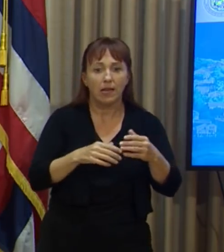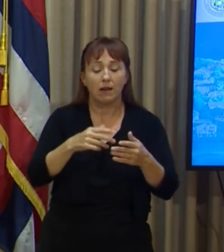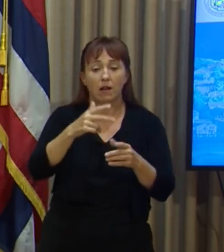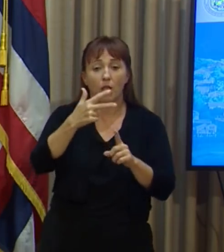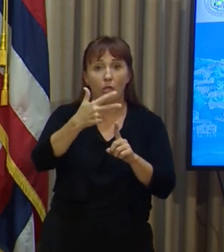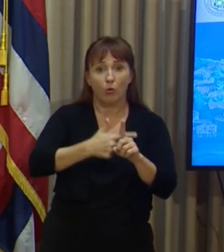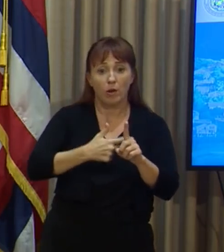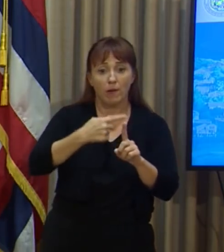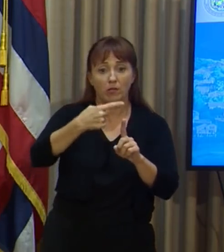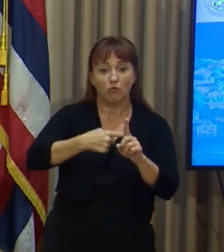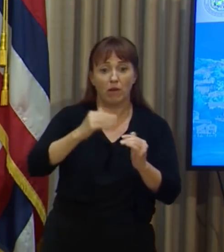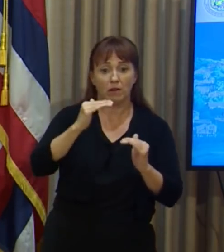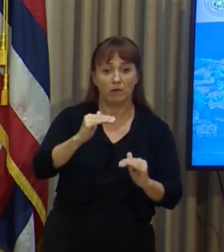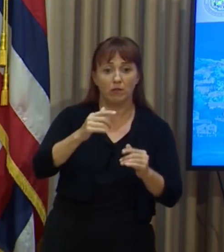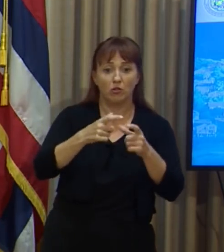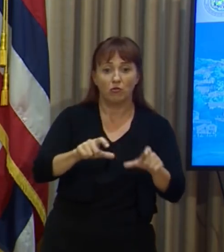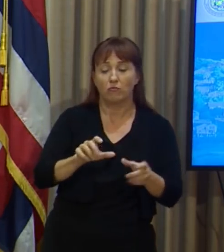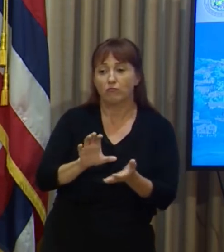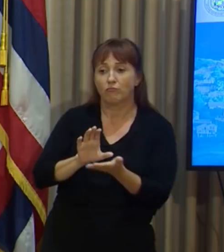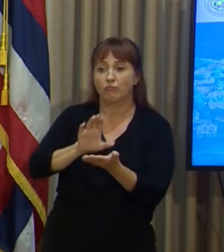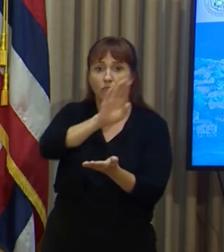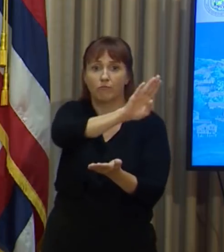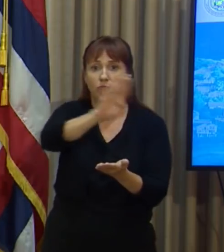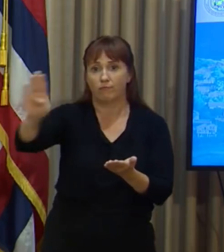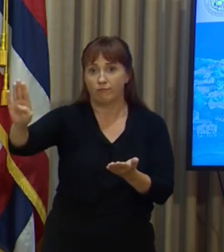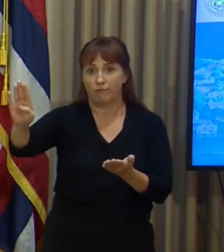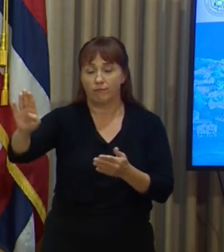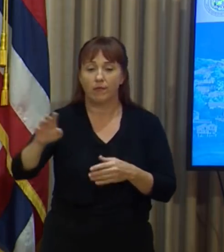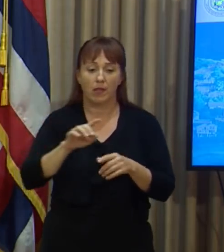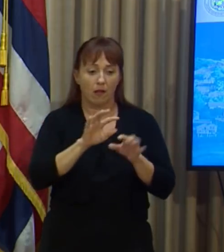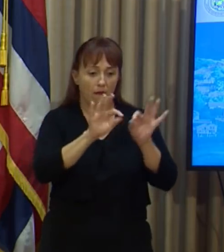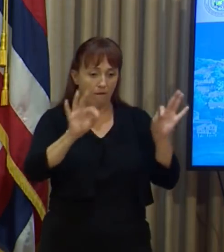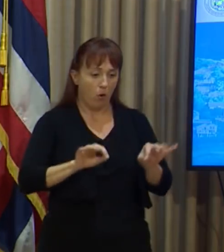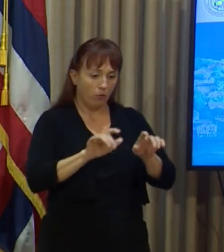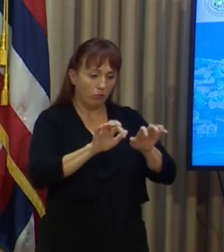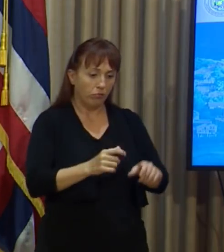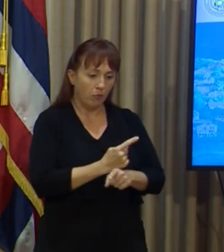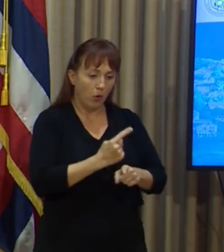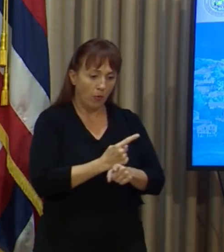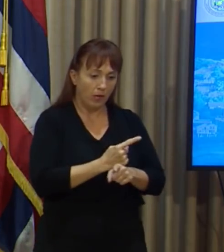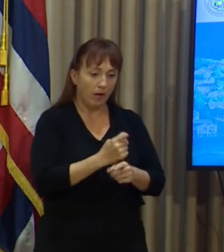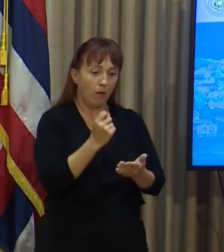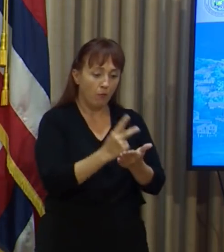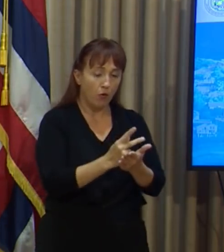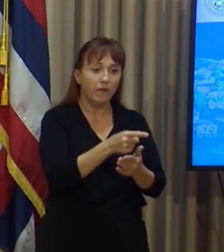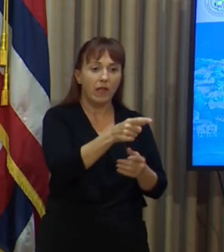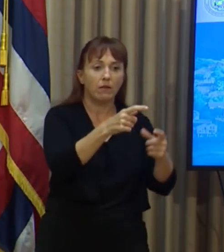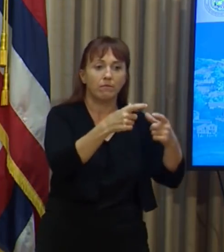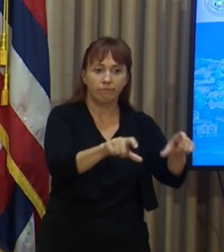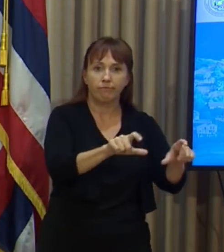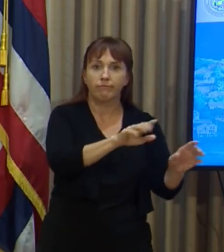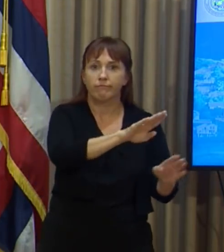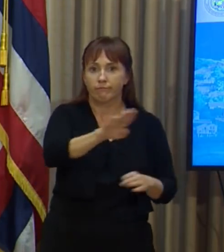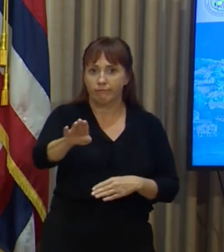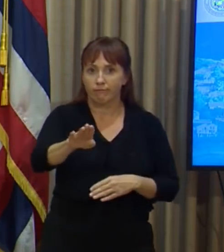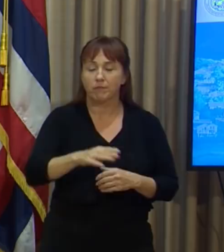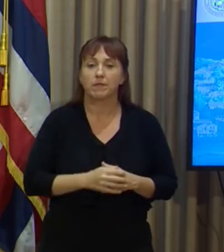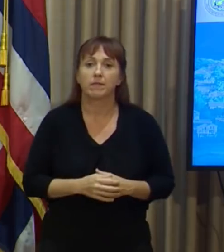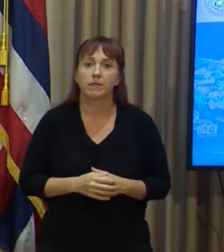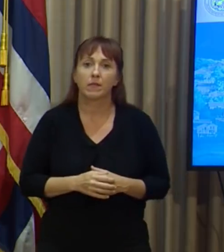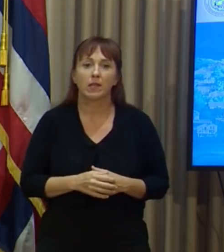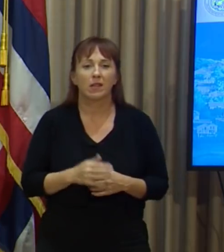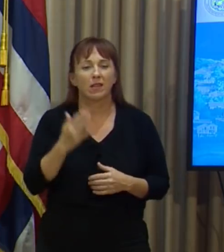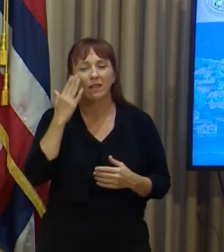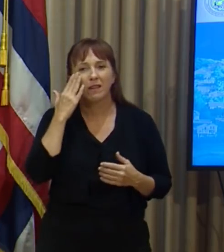in the most expeditious way possible once forms have been correctly filled out and approved. We all know how dire the